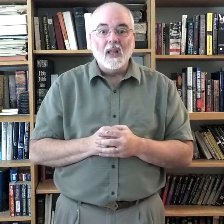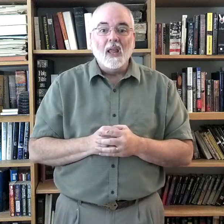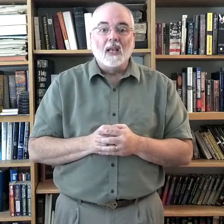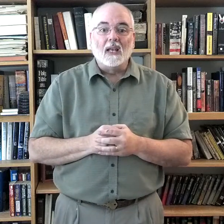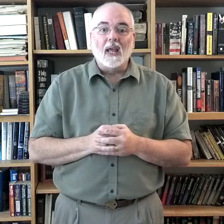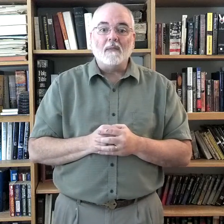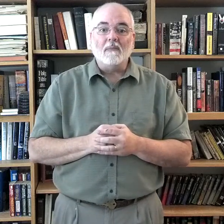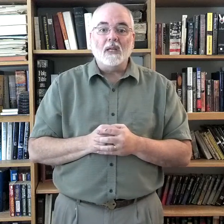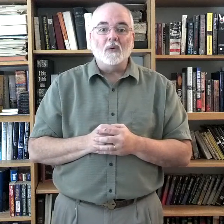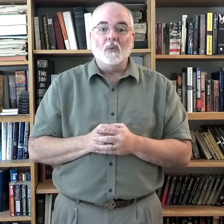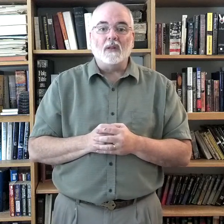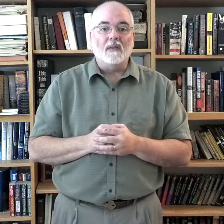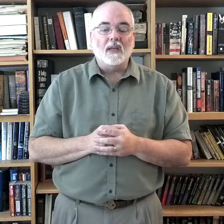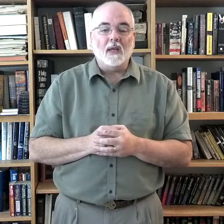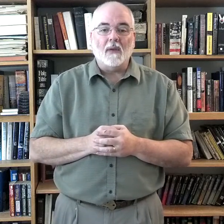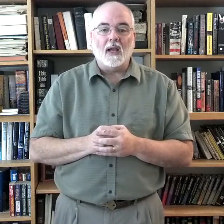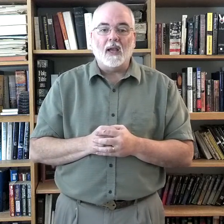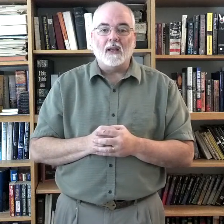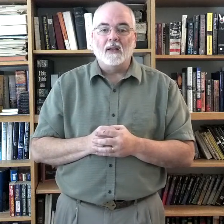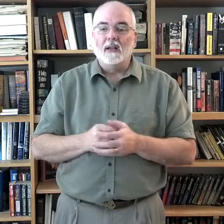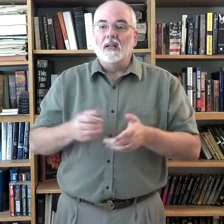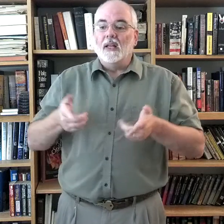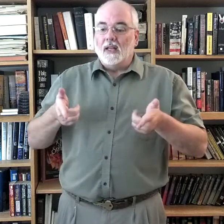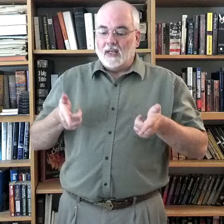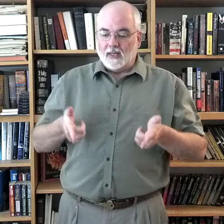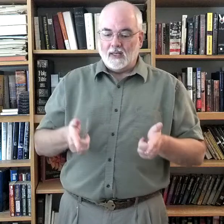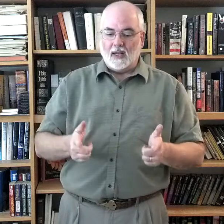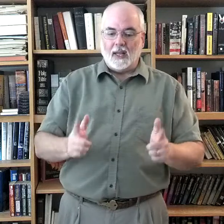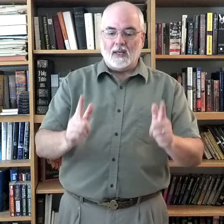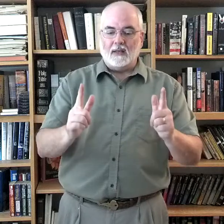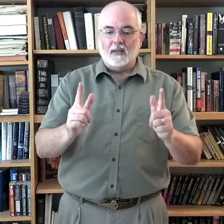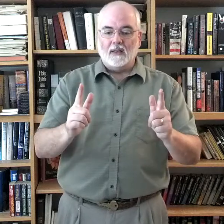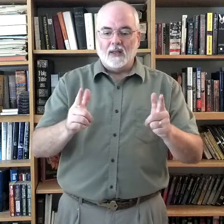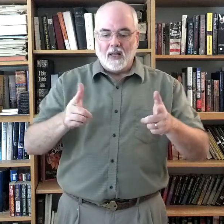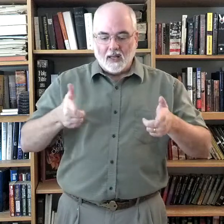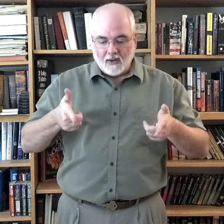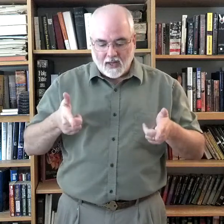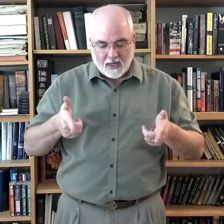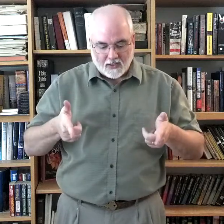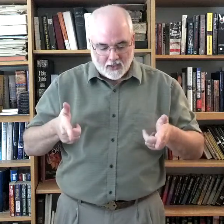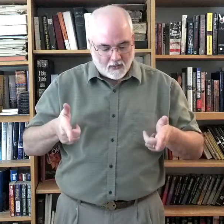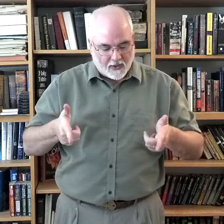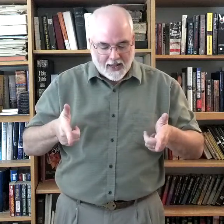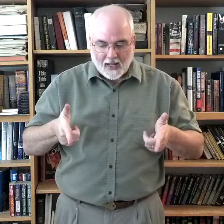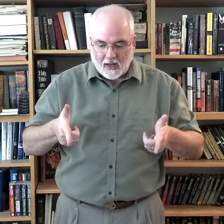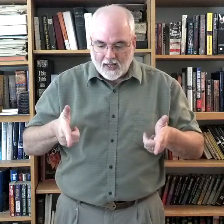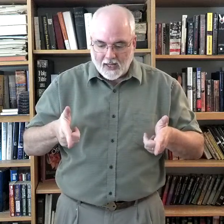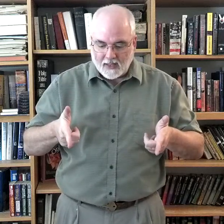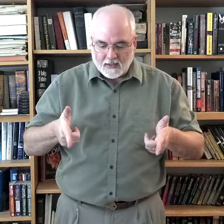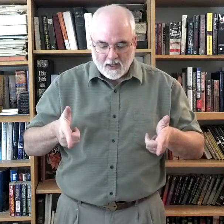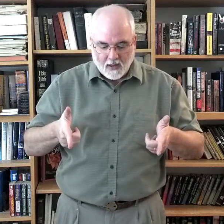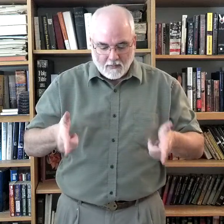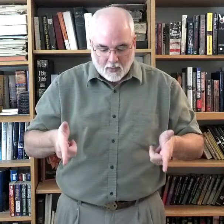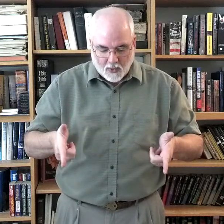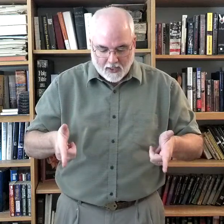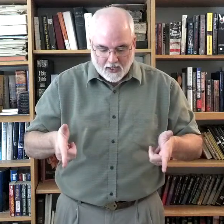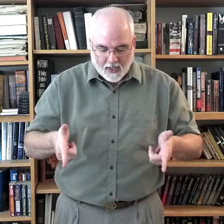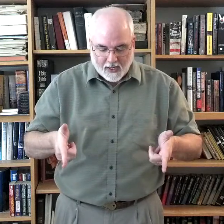Let me with thee abide. Let. You kind of start with L hands pointing at the